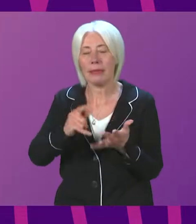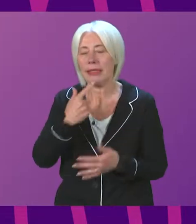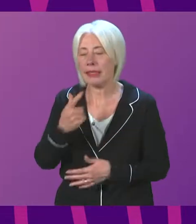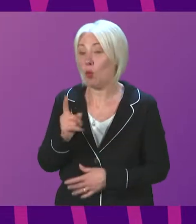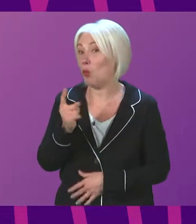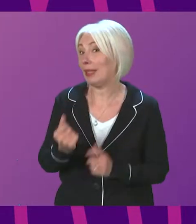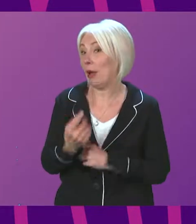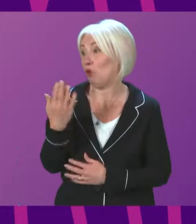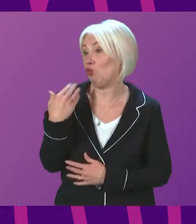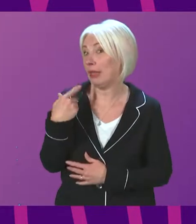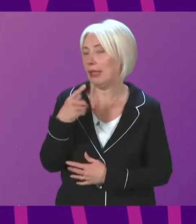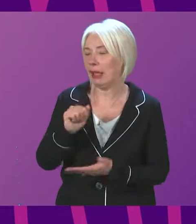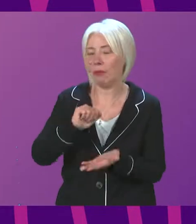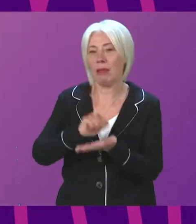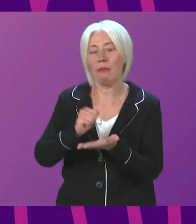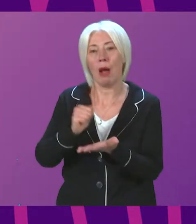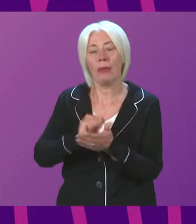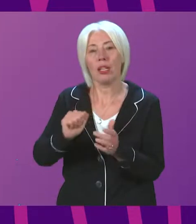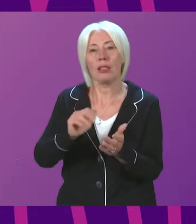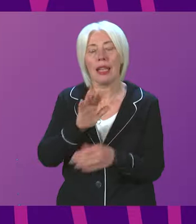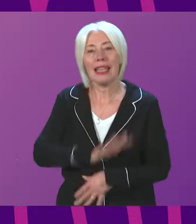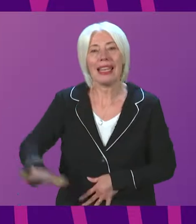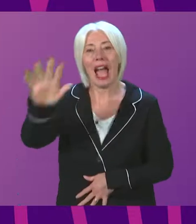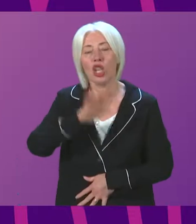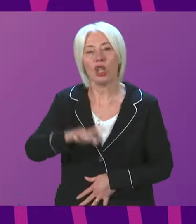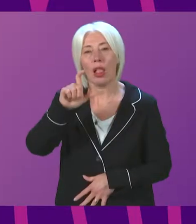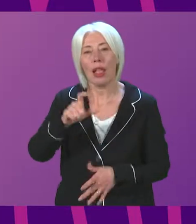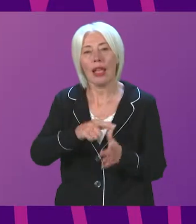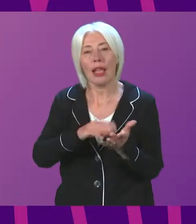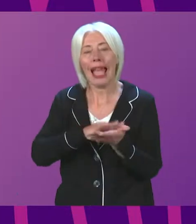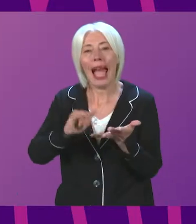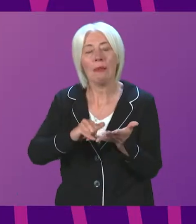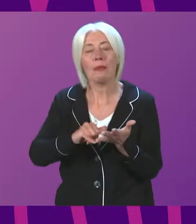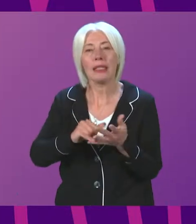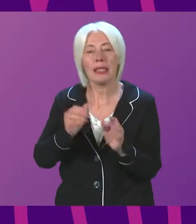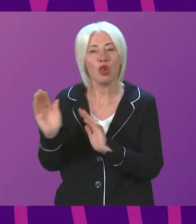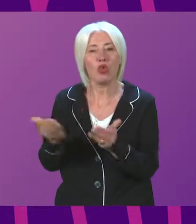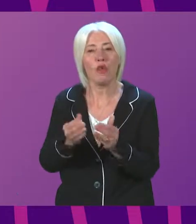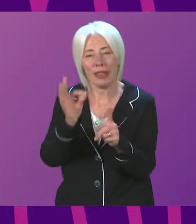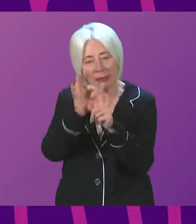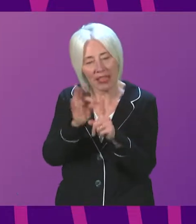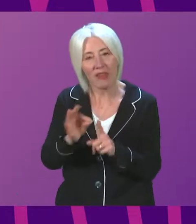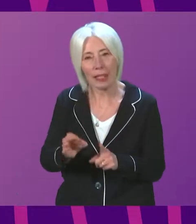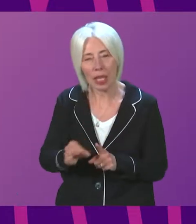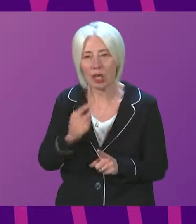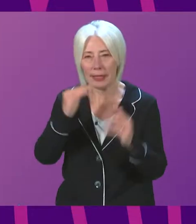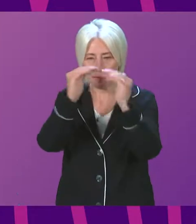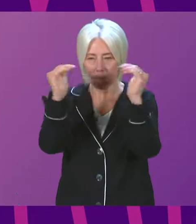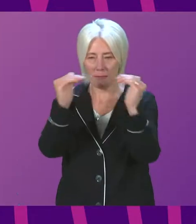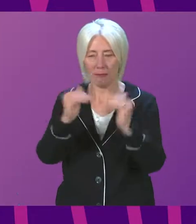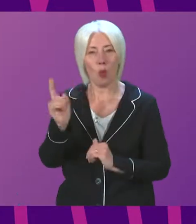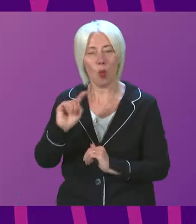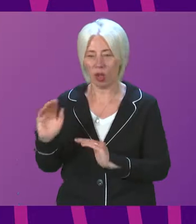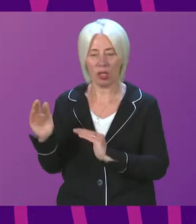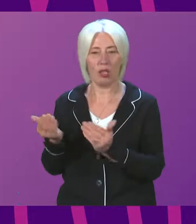in recent times is the publication of the National CAMS Service specification, which sets out clearly levels of service. That's